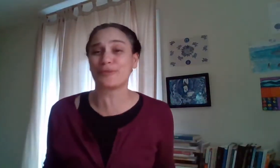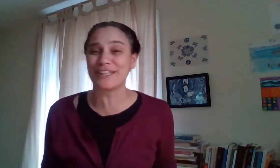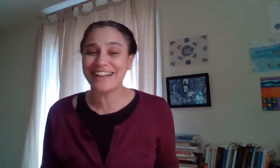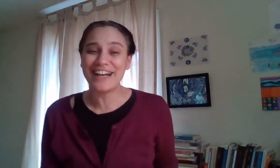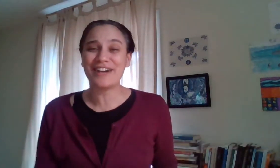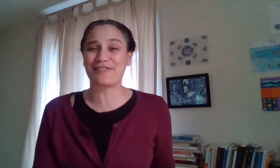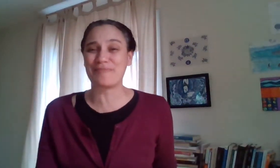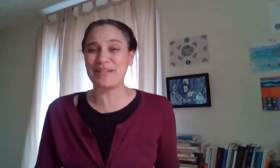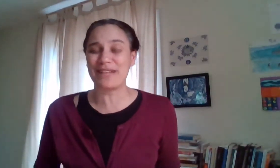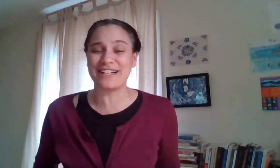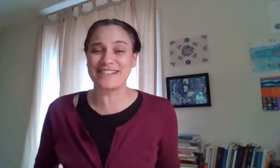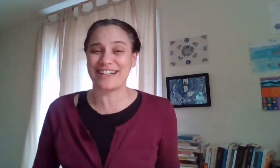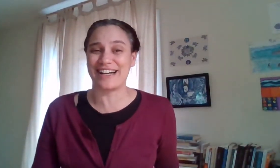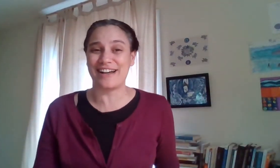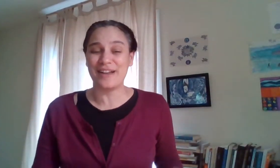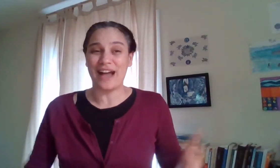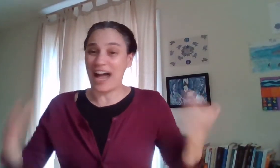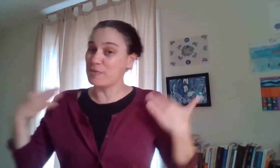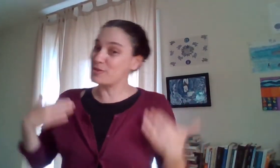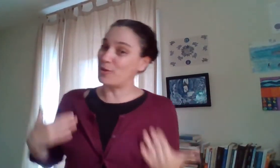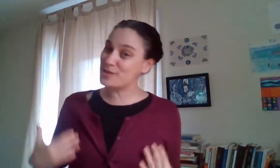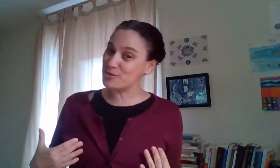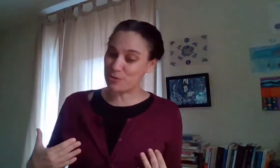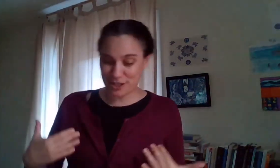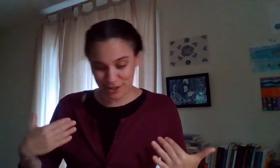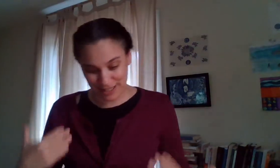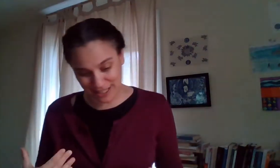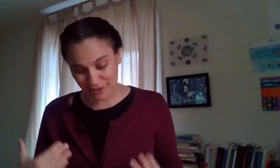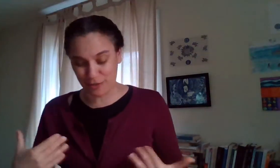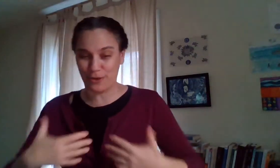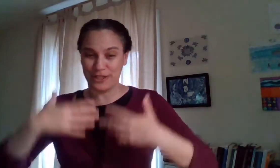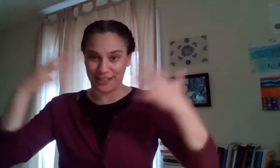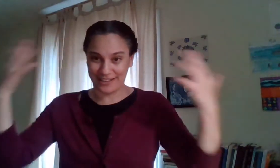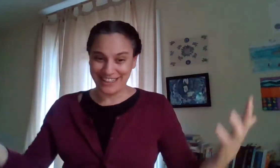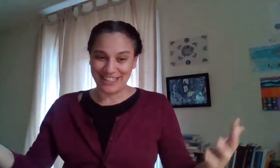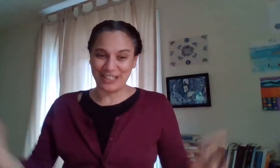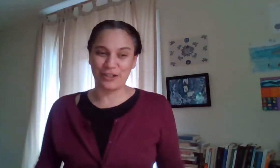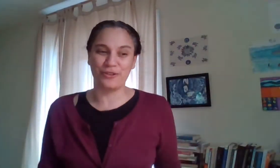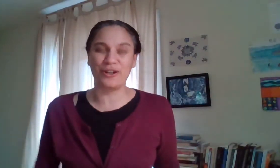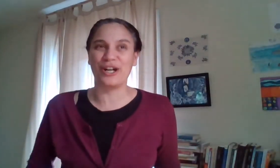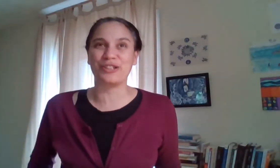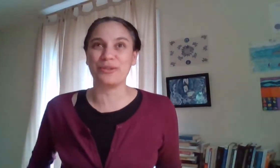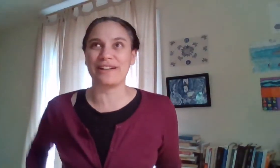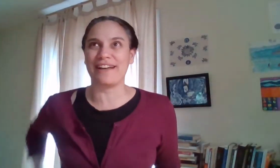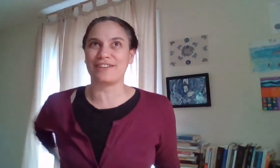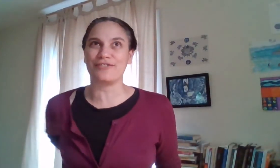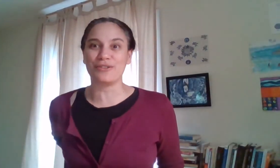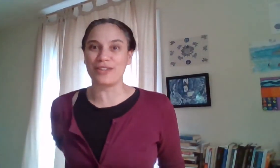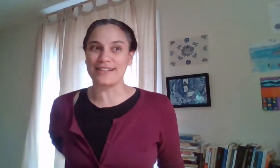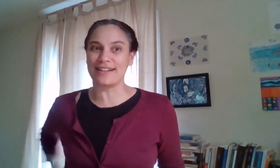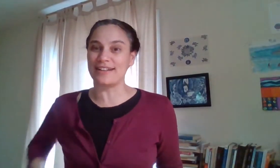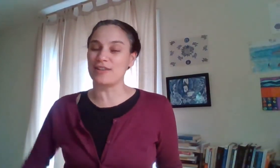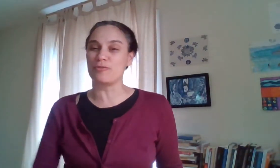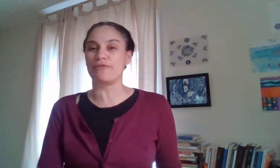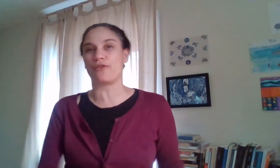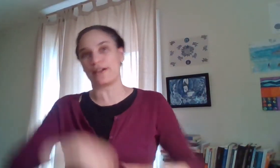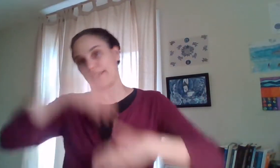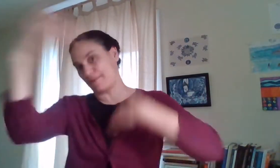work for me because uh i was also stretching myself and growing and you know uh doing a lot of new things that i didn't do before like